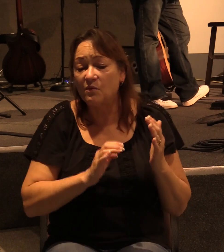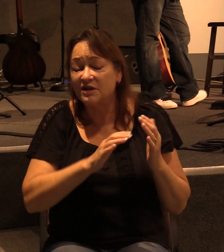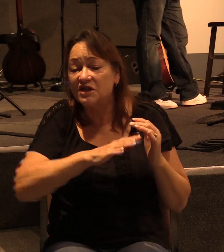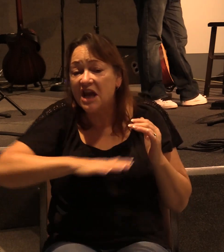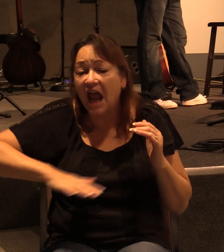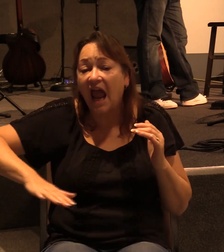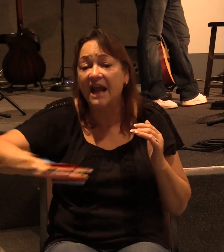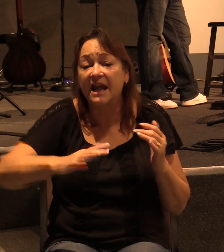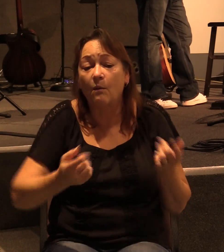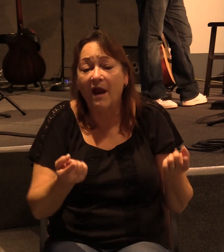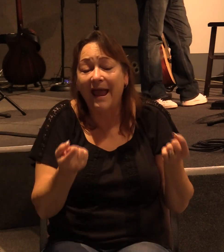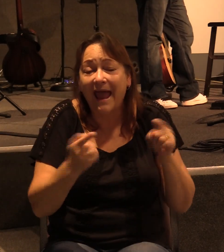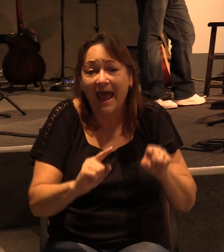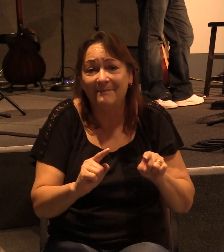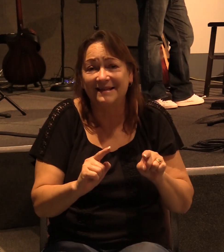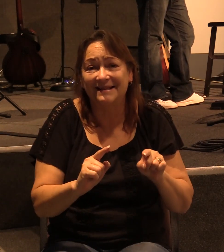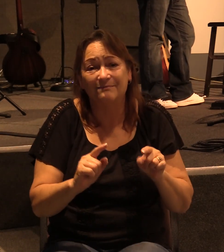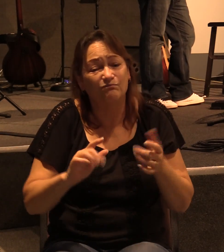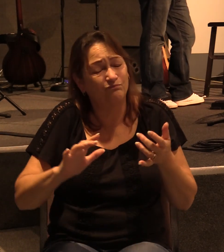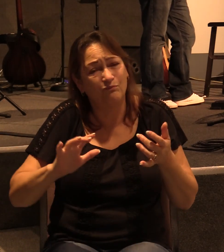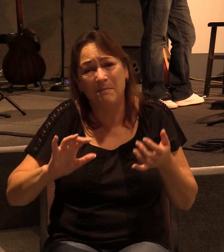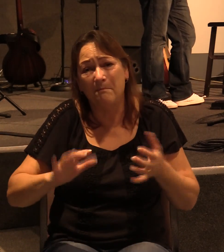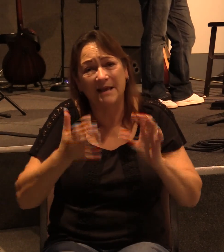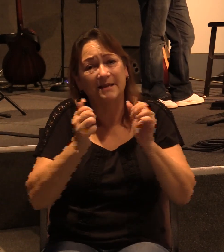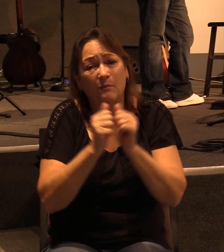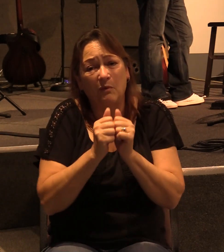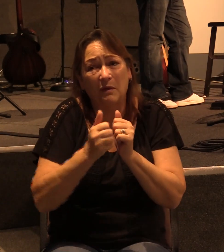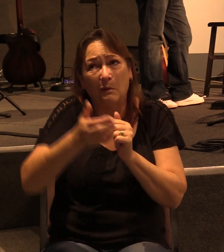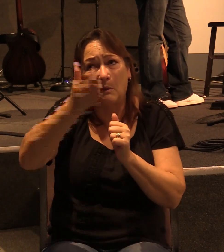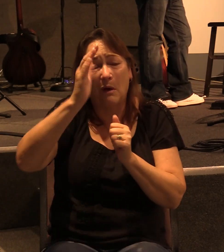what really happens is we start messing with God's grace.